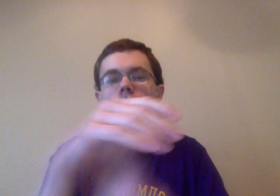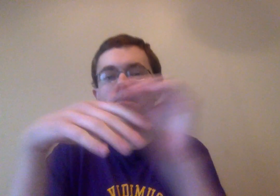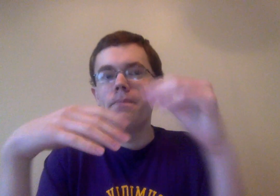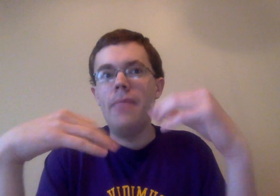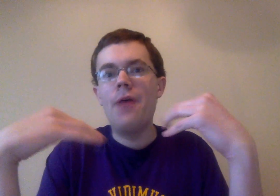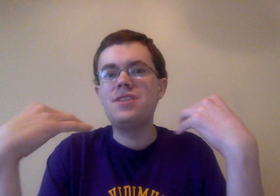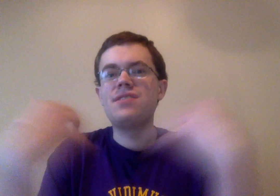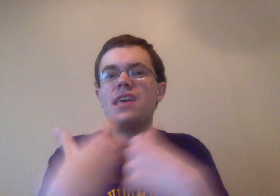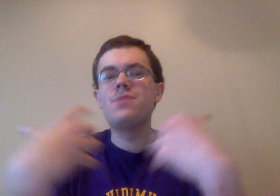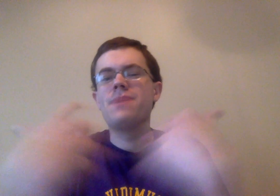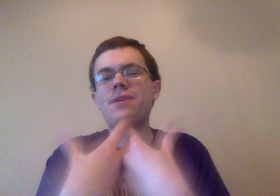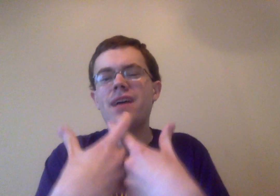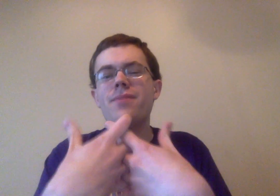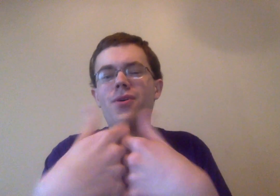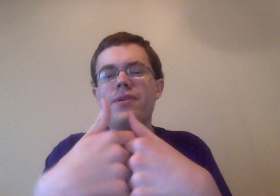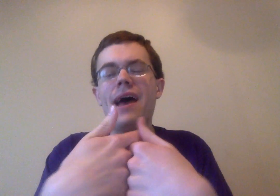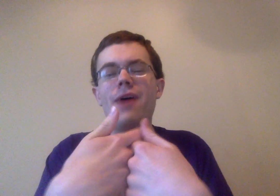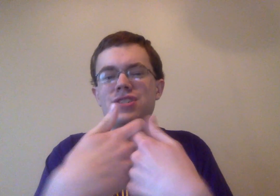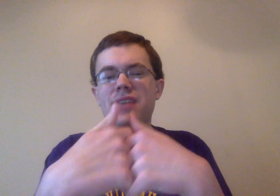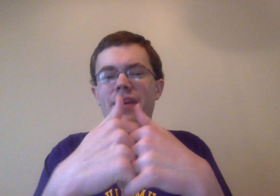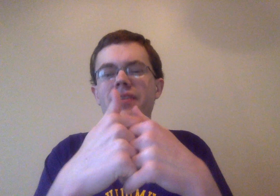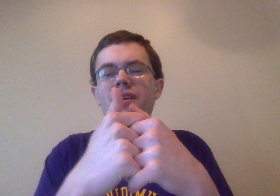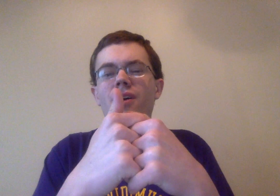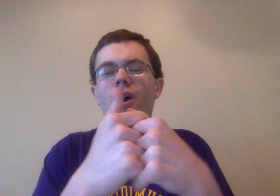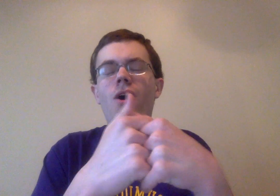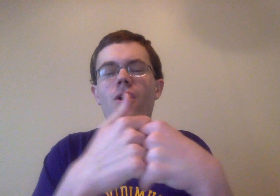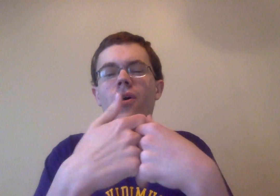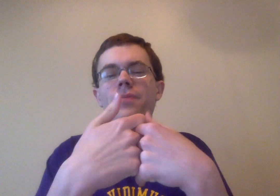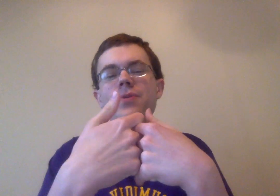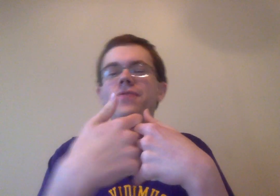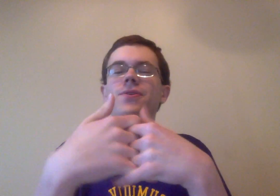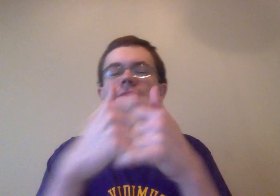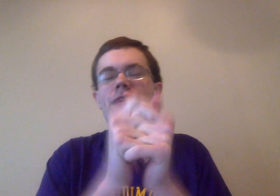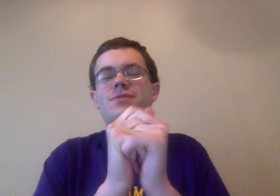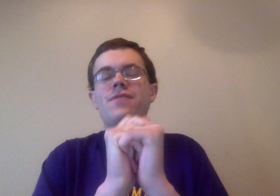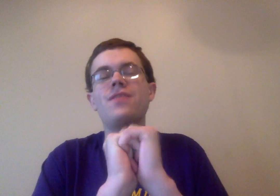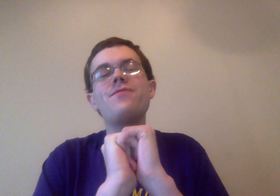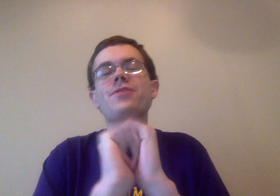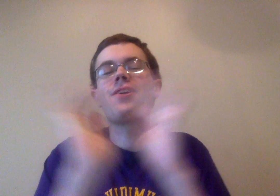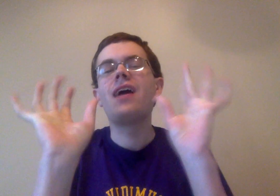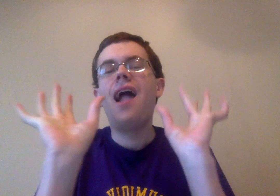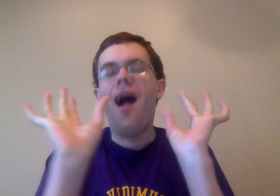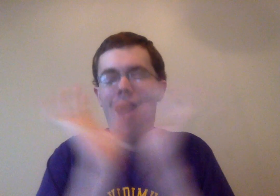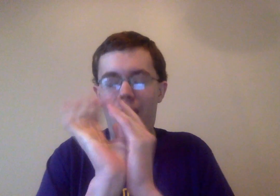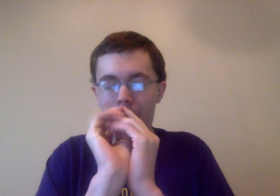know, now that she's thin with butterfly mode, now she's, like, all beautiful and everyone's gonna fall in love with her. Um,